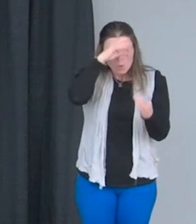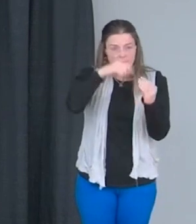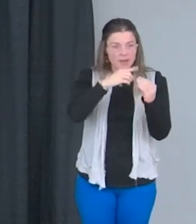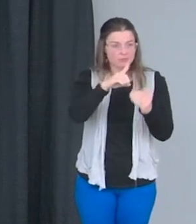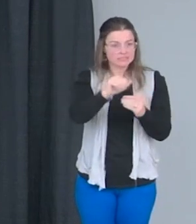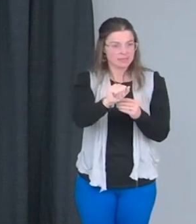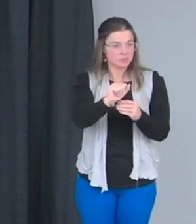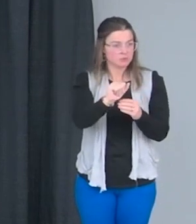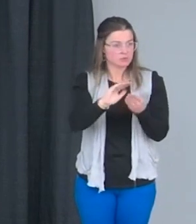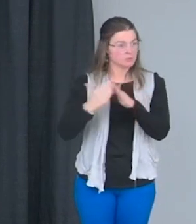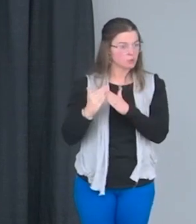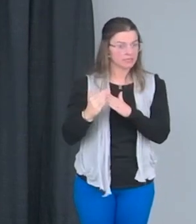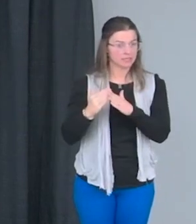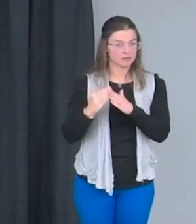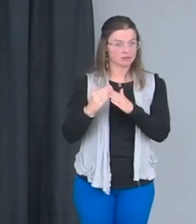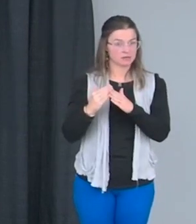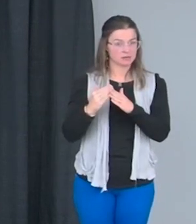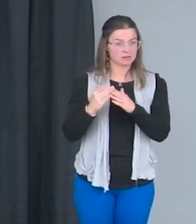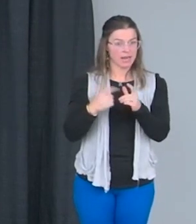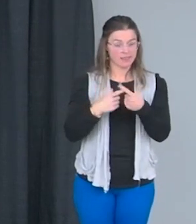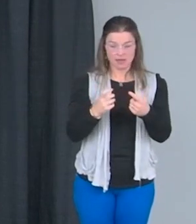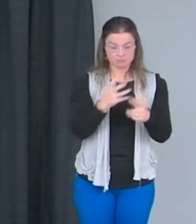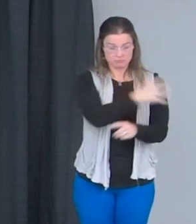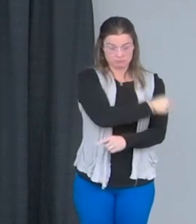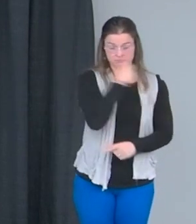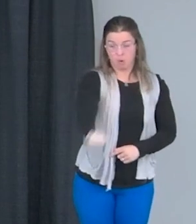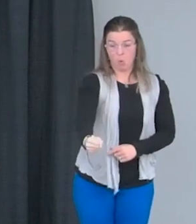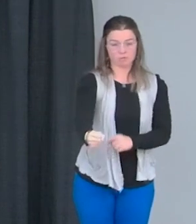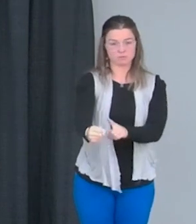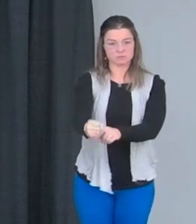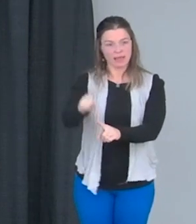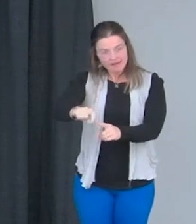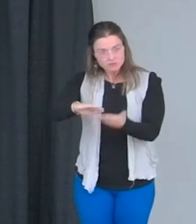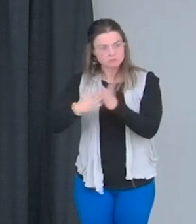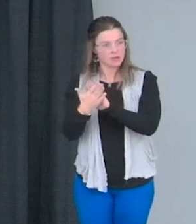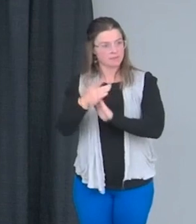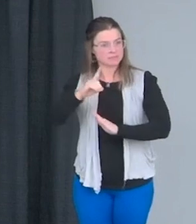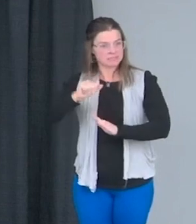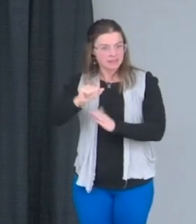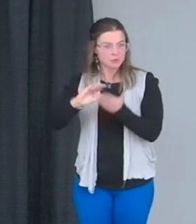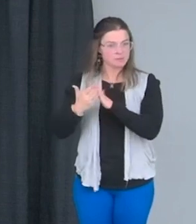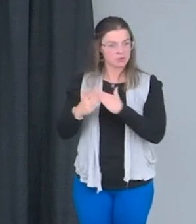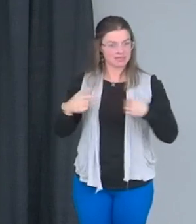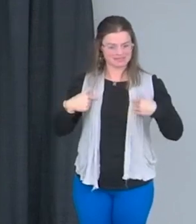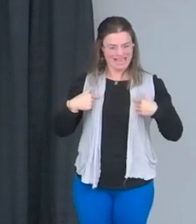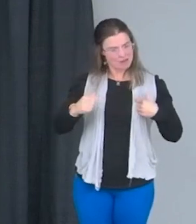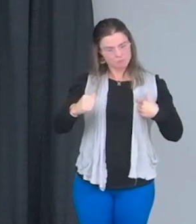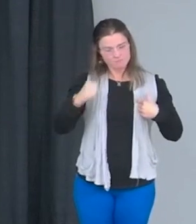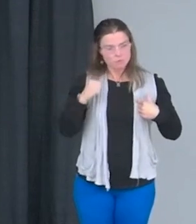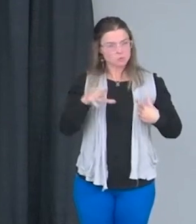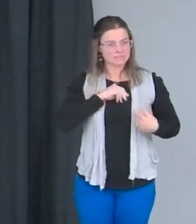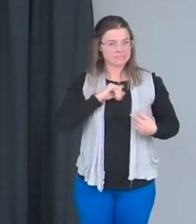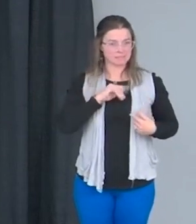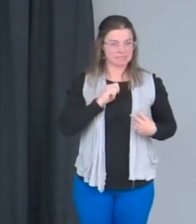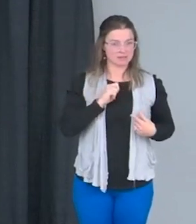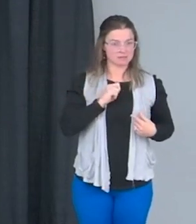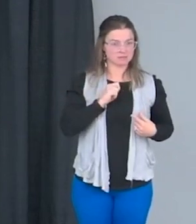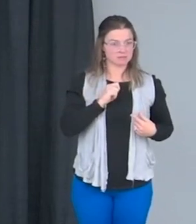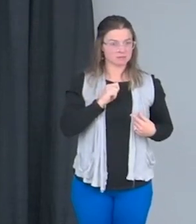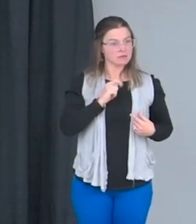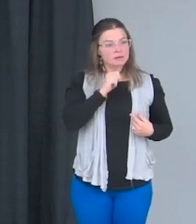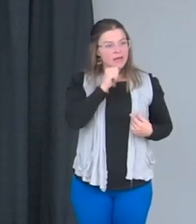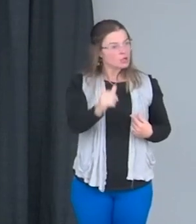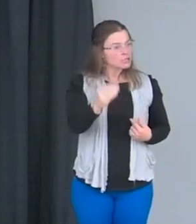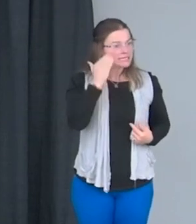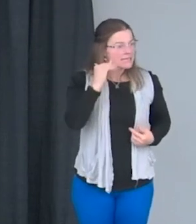and I didn't understand it and I didn't accept it. Why didn't I accept it? It's because if it wasn't put on the forefront for me to actually acknowledge